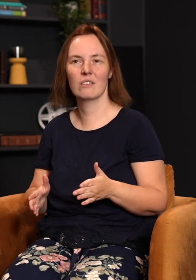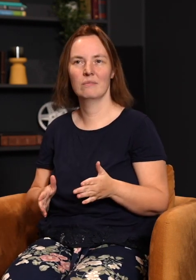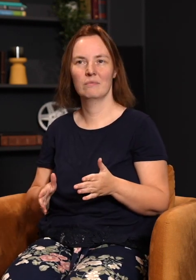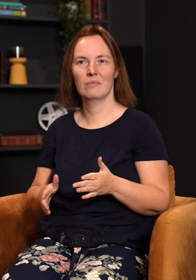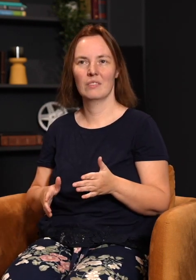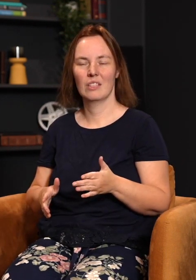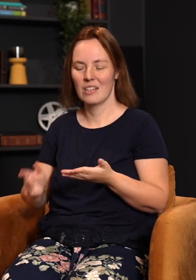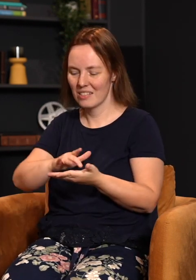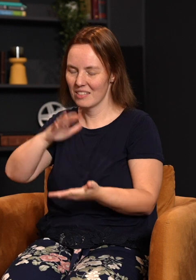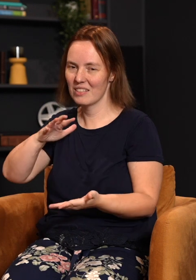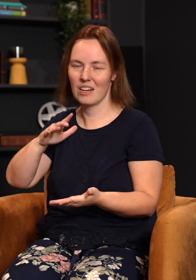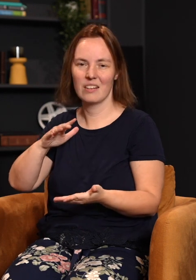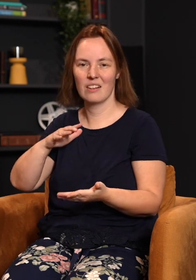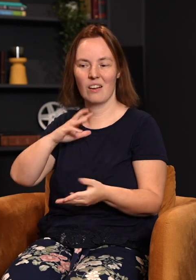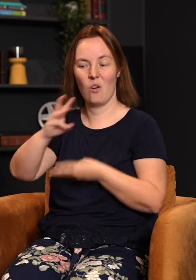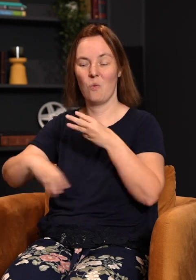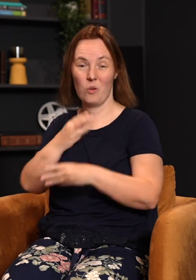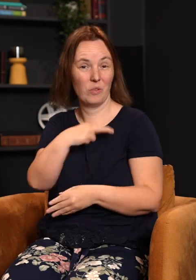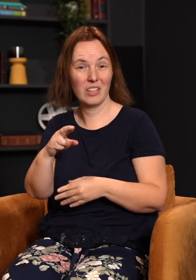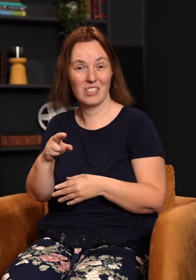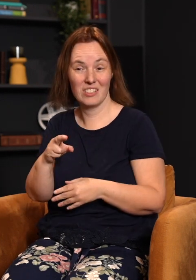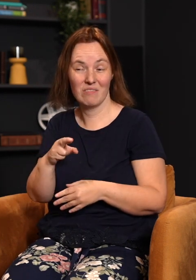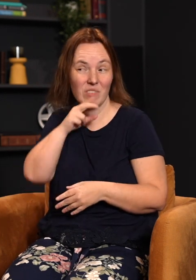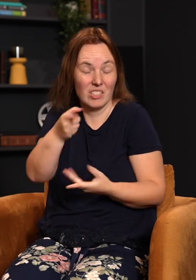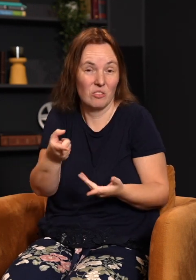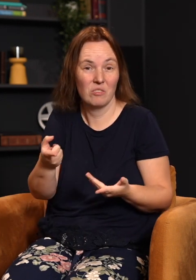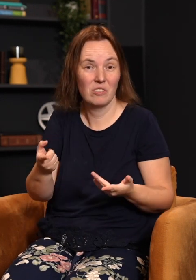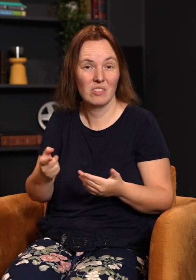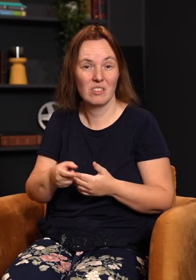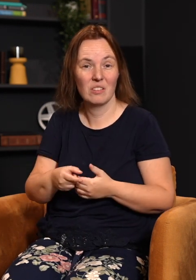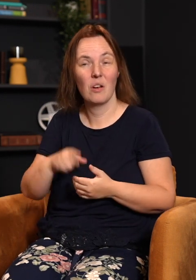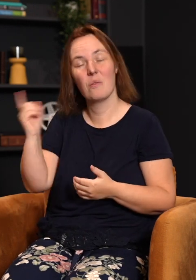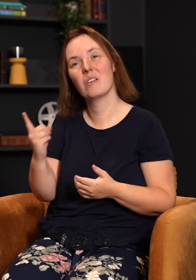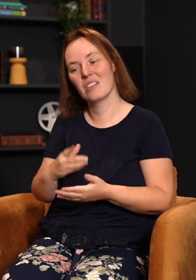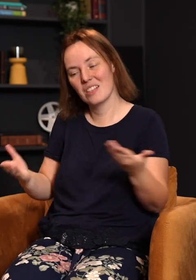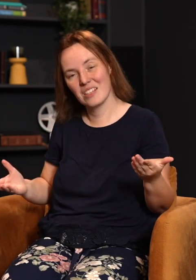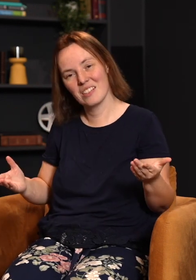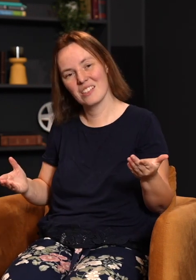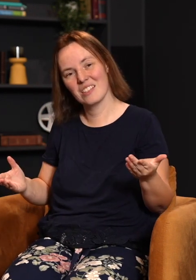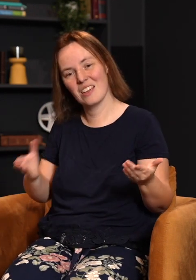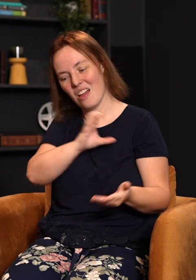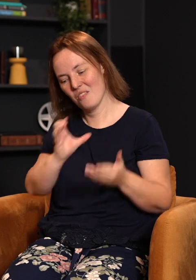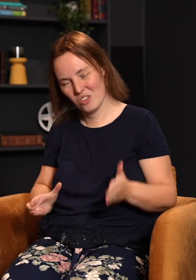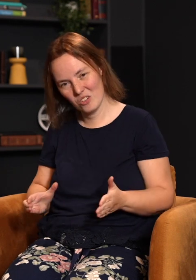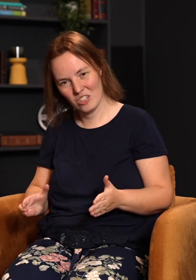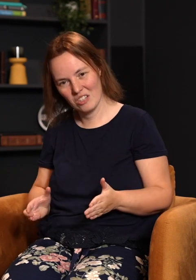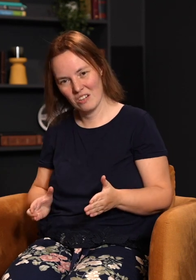that's the reality. Study world religion. And in fact, let me tell you this. One of the earmarks as a Christian that you really don't know Christ,